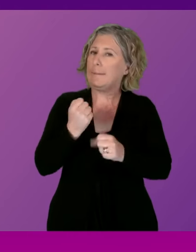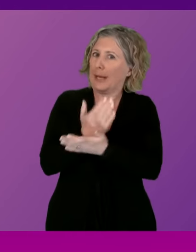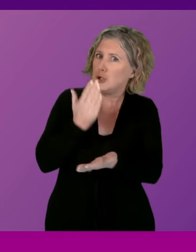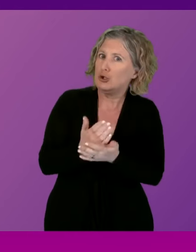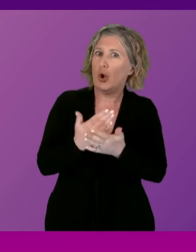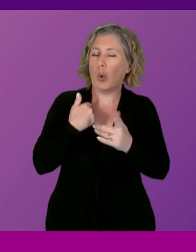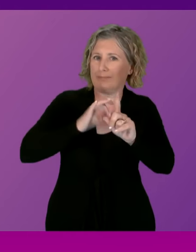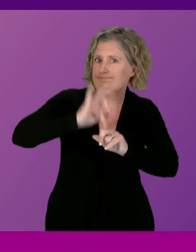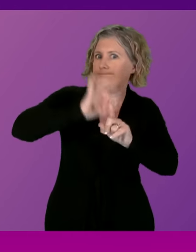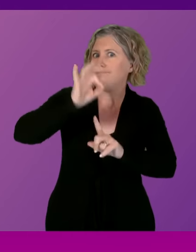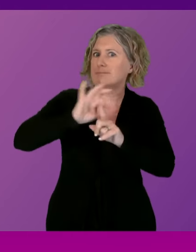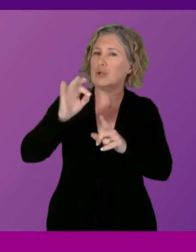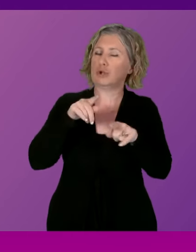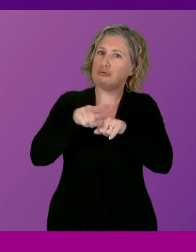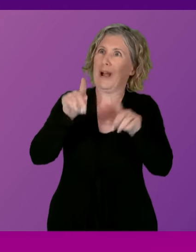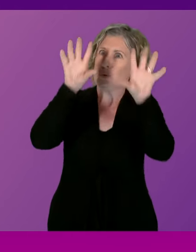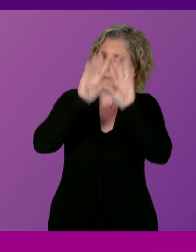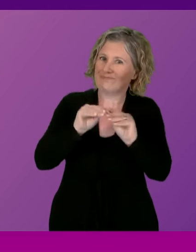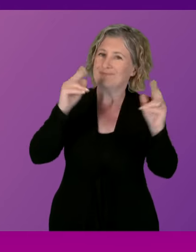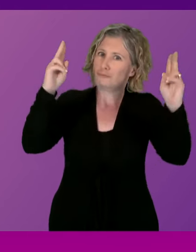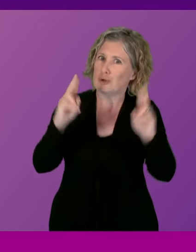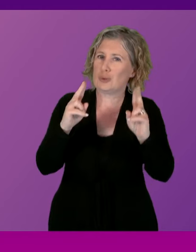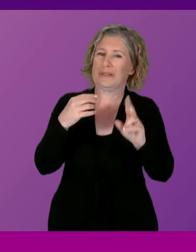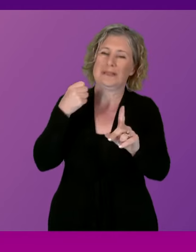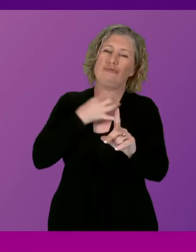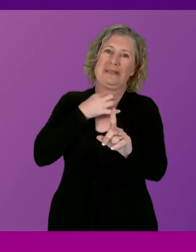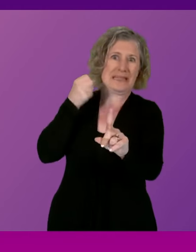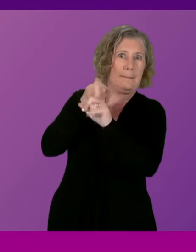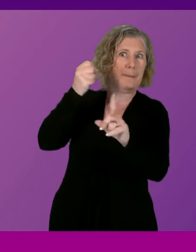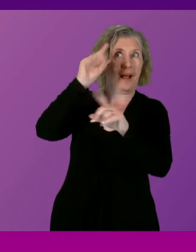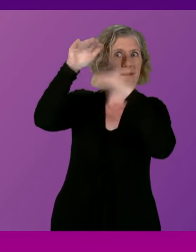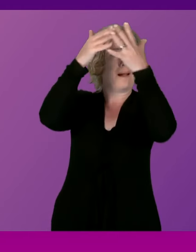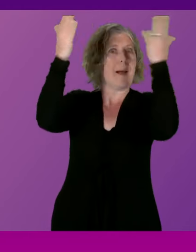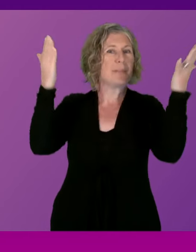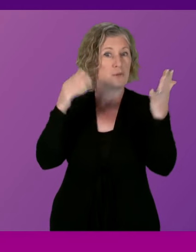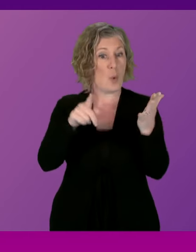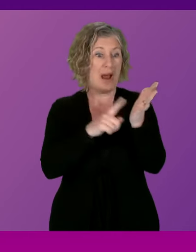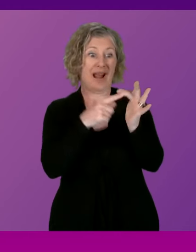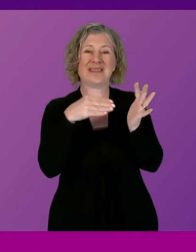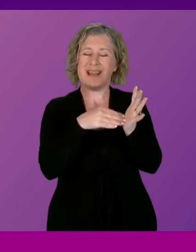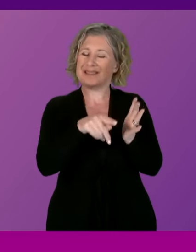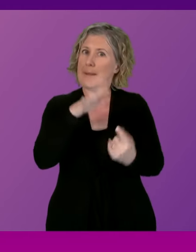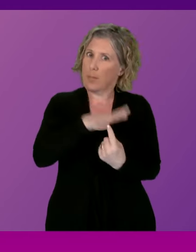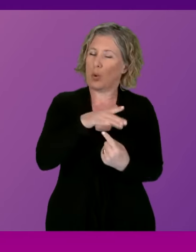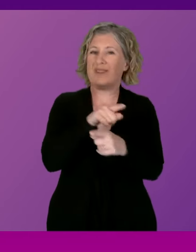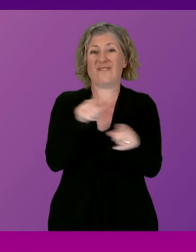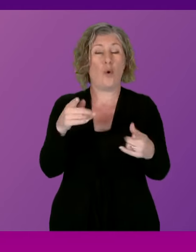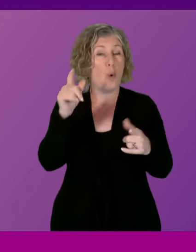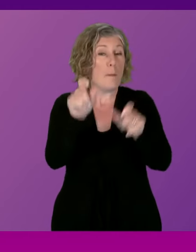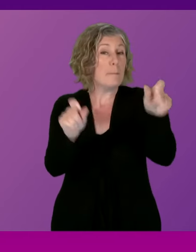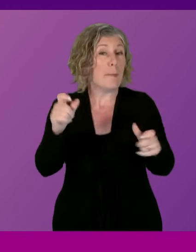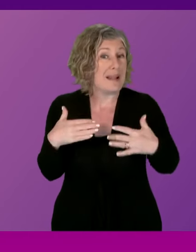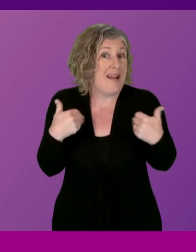mitigate that climate crisis. But also, of course, importantly for low-emission zones, they are an important public health measure, particularly in some of our